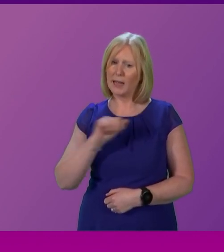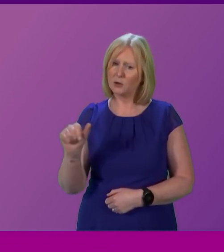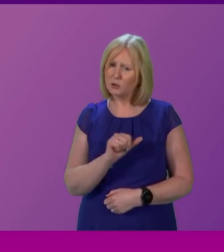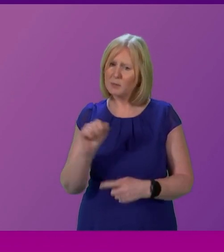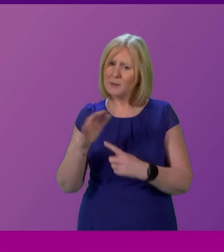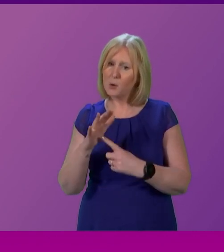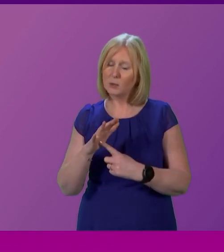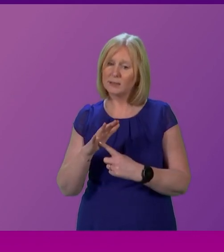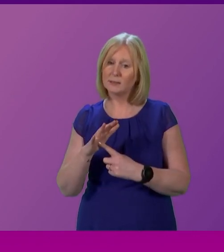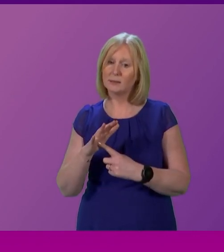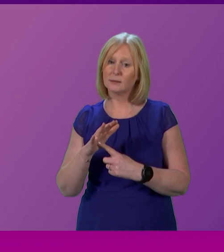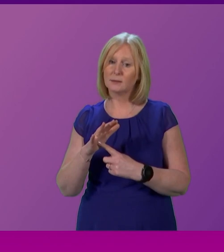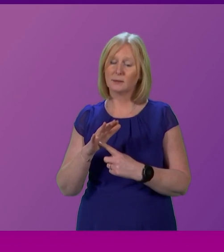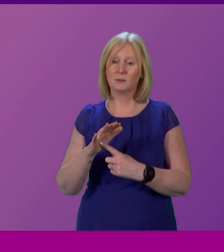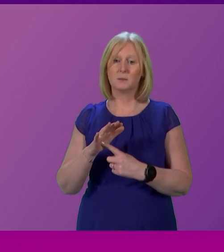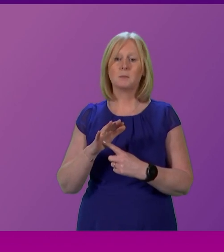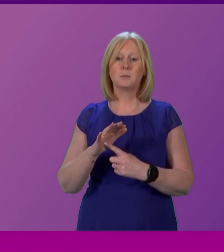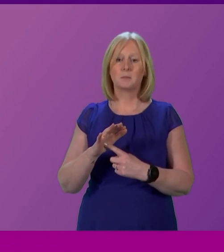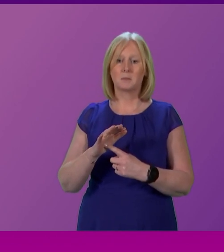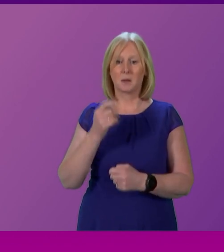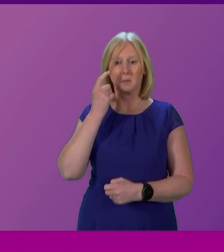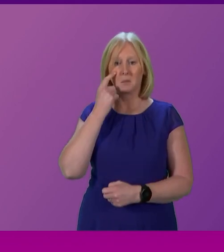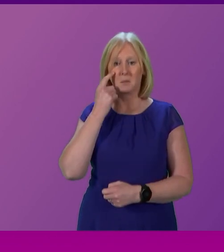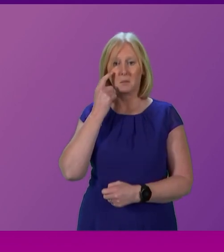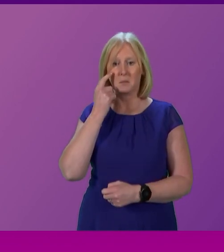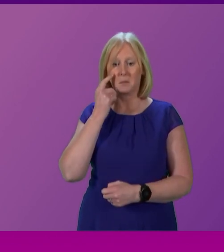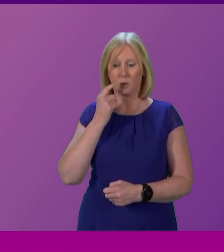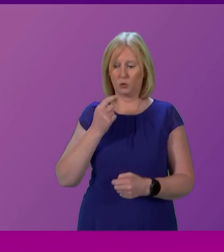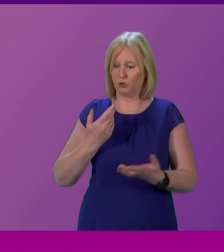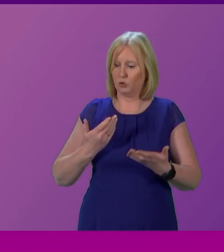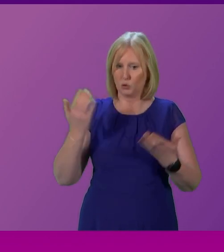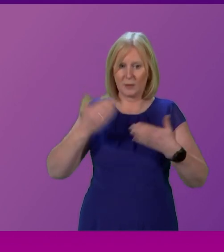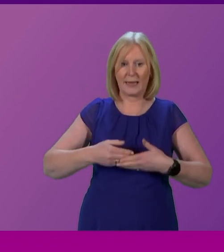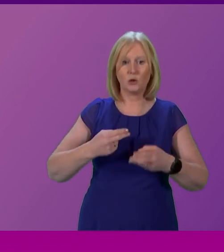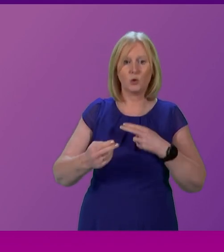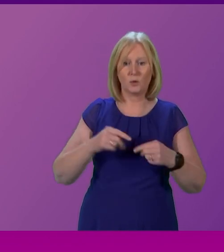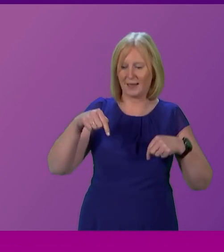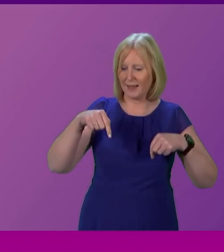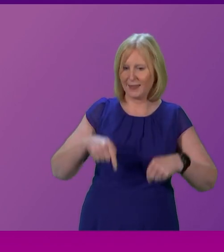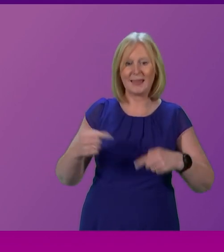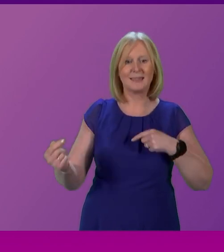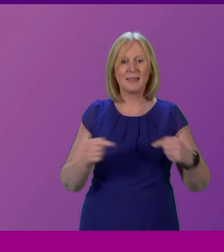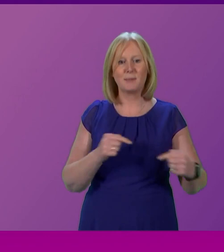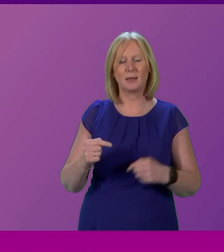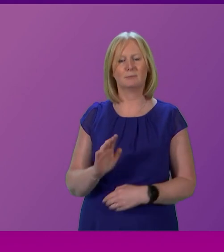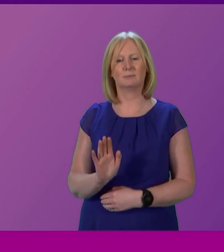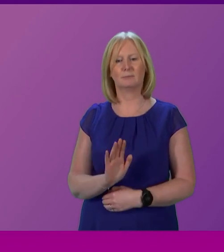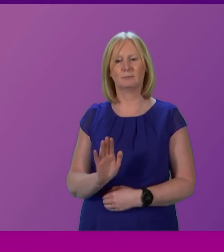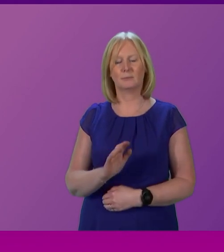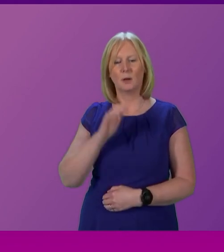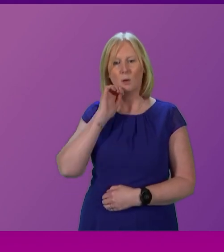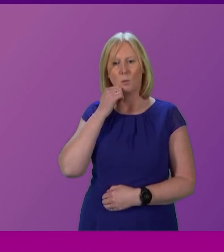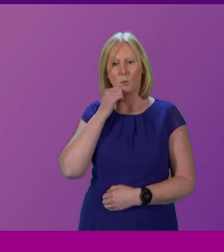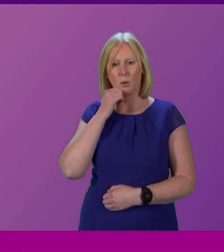important? Because when we look at what leads the news tonight, it won't be this debate. It will be the